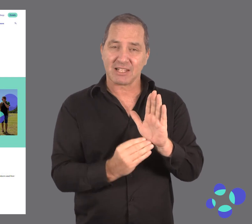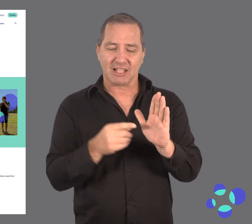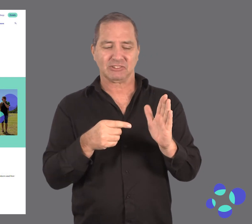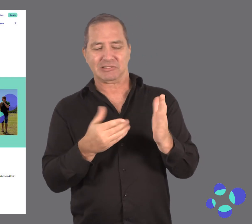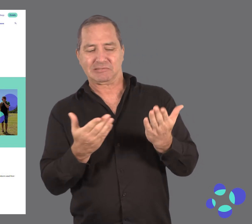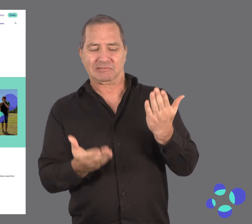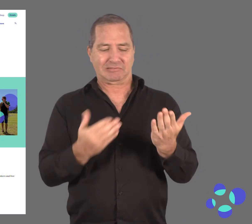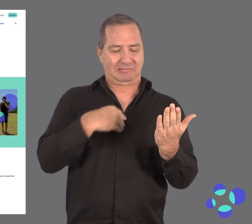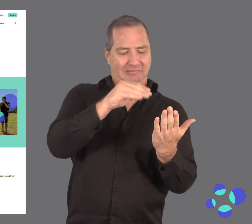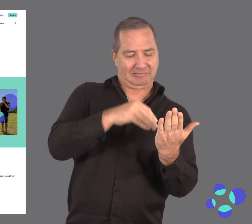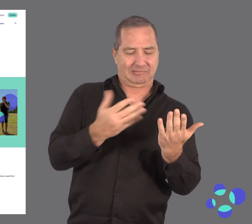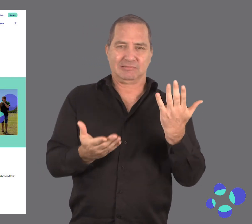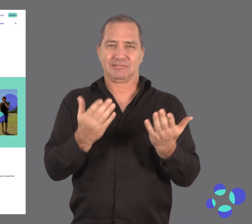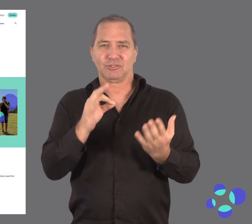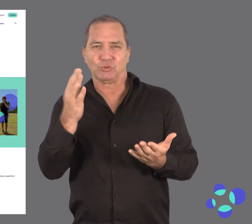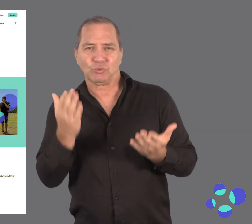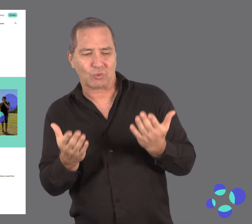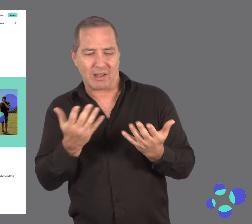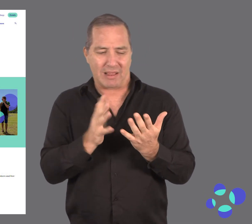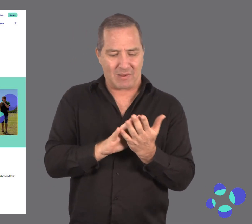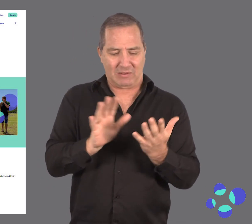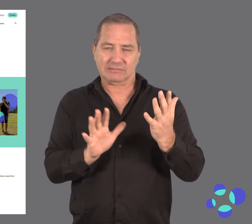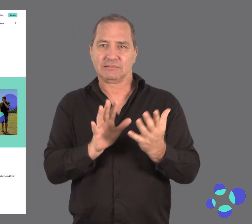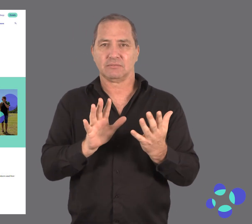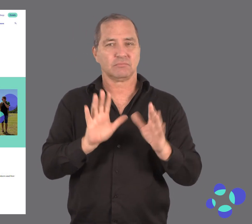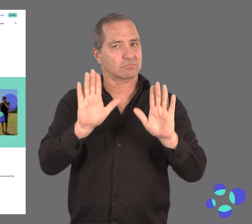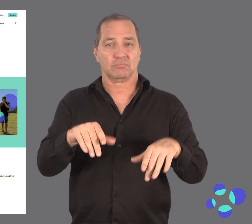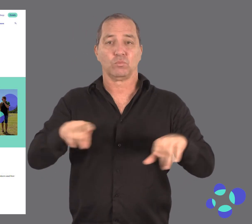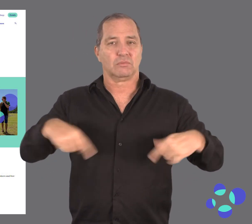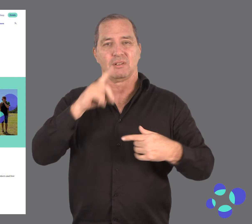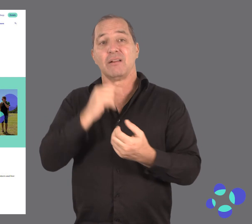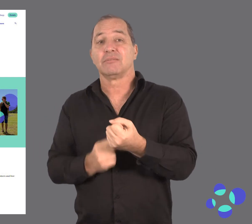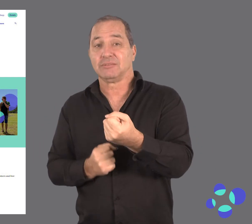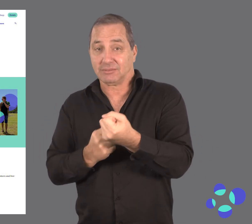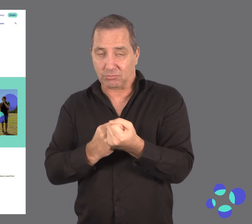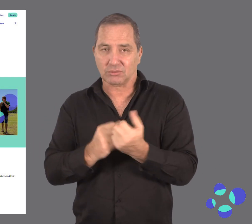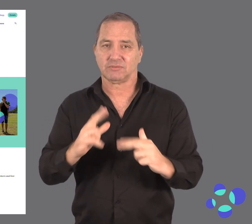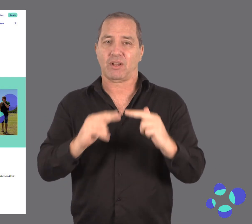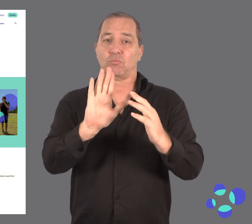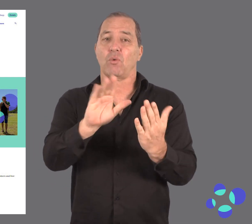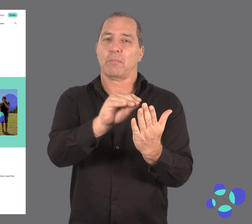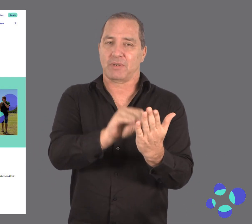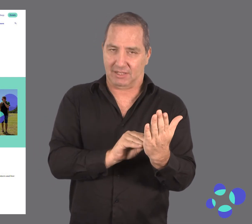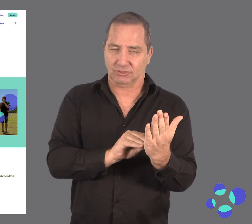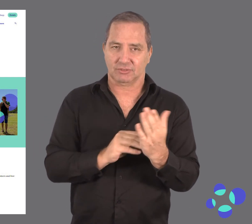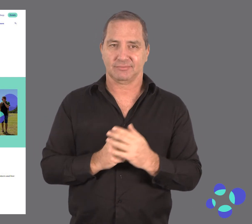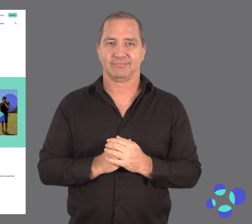on how to fill out the application form and not sure if you haven't filled it out correctly, don't worry. We are here to help you to develop your